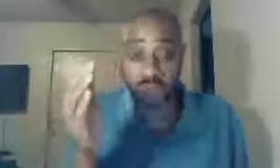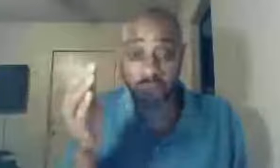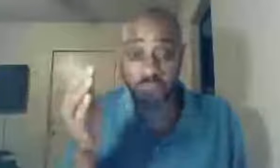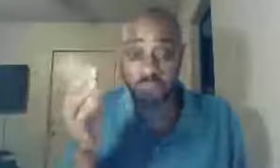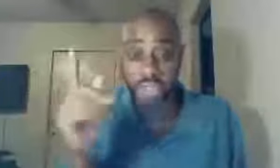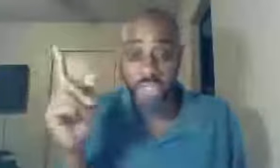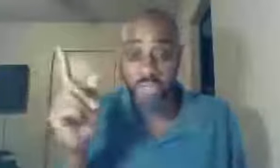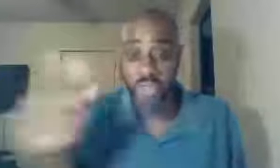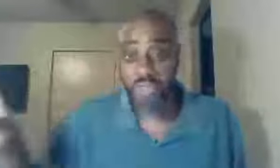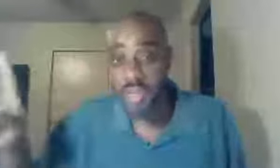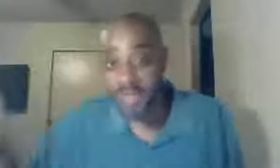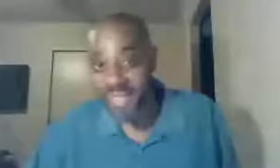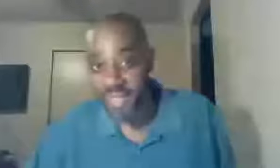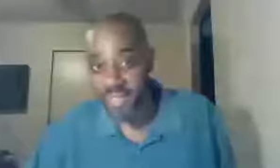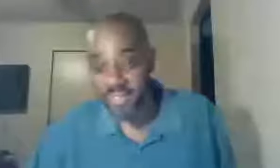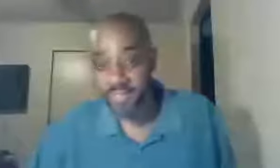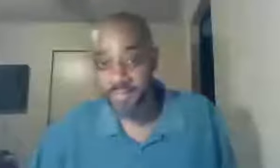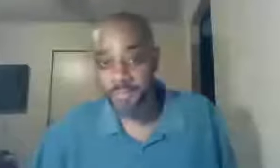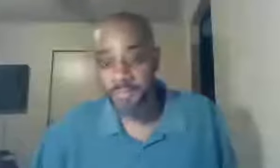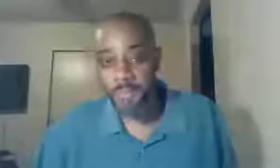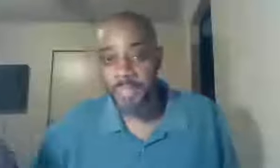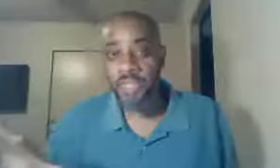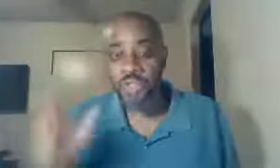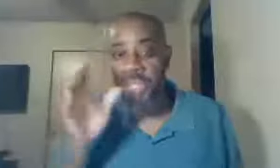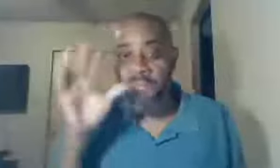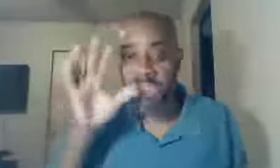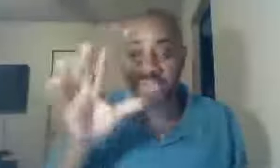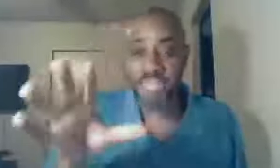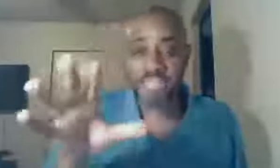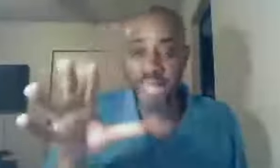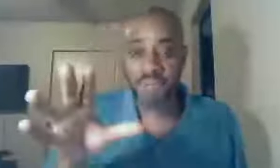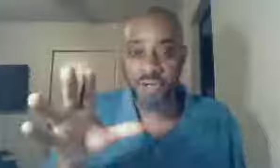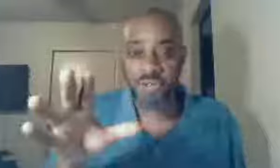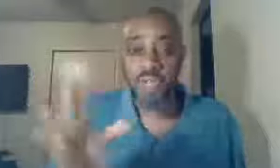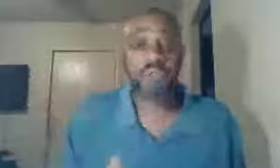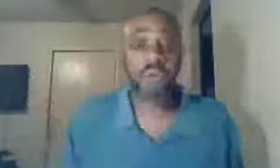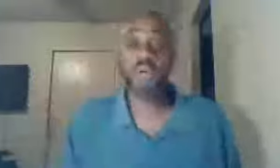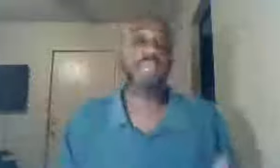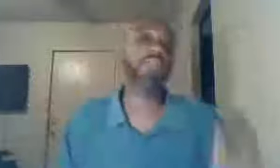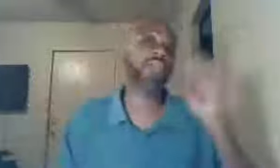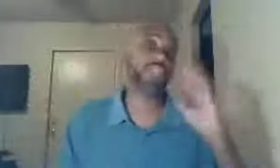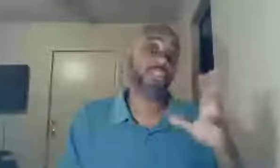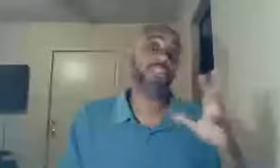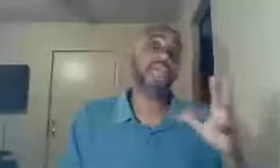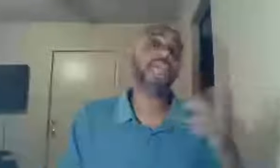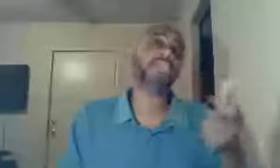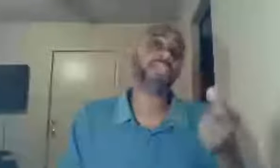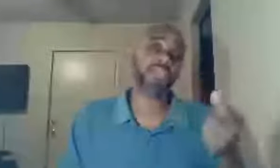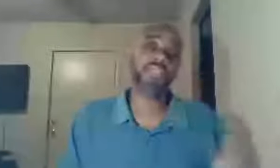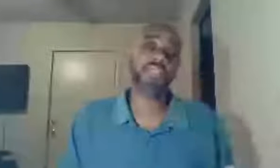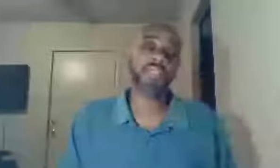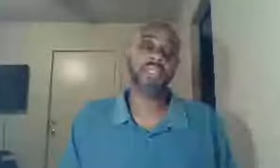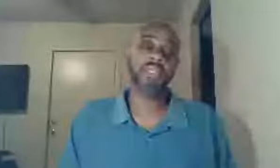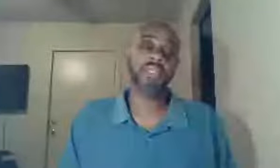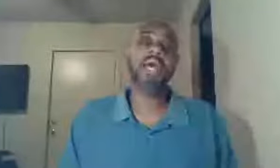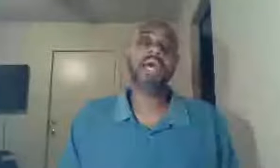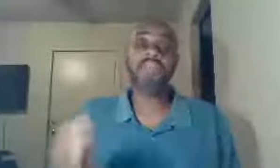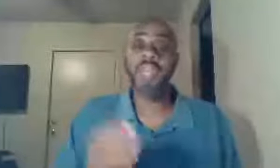up in the church, in Corinth, by Satan, so let me address that first, first of all, let me greet you, hey how you doing, and then,